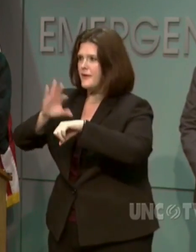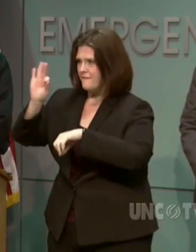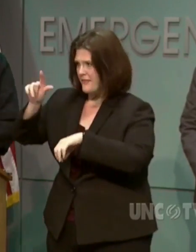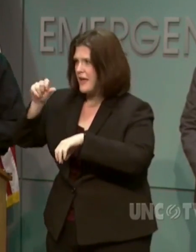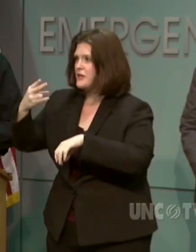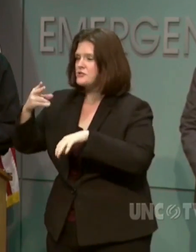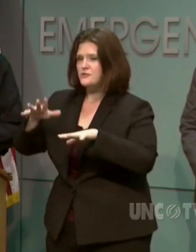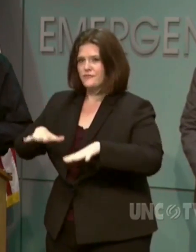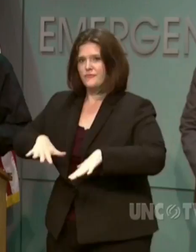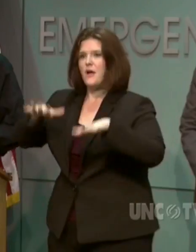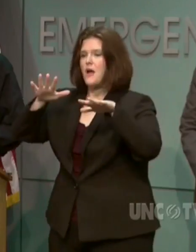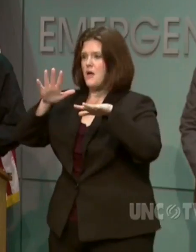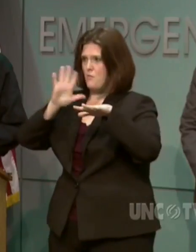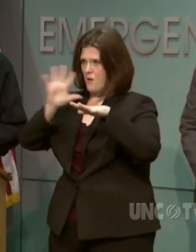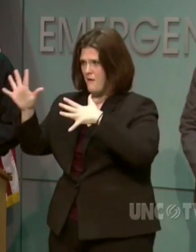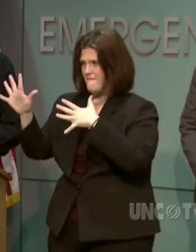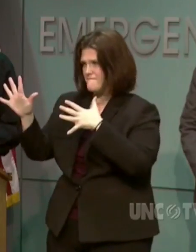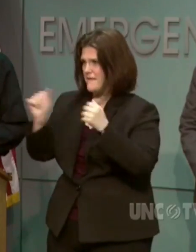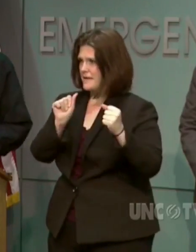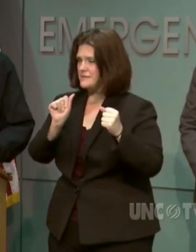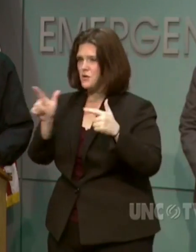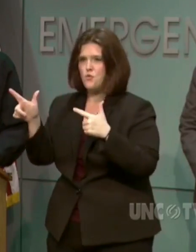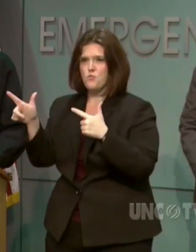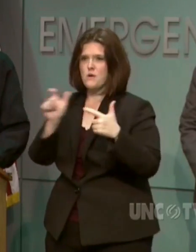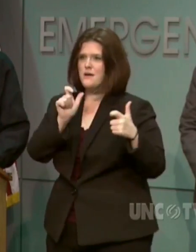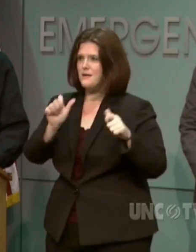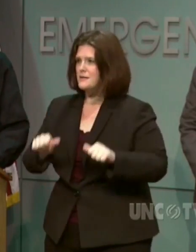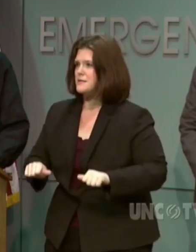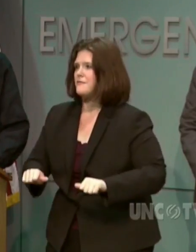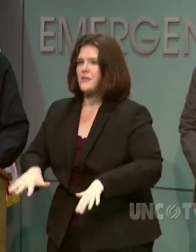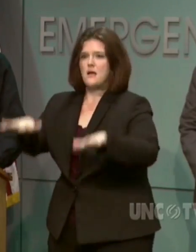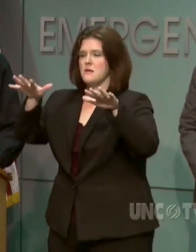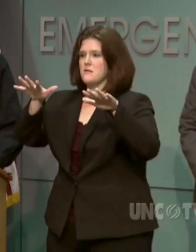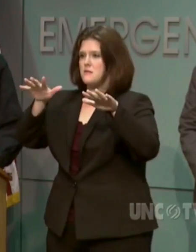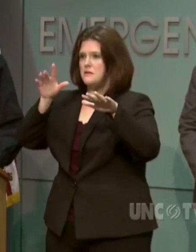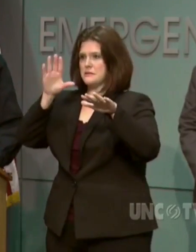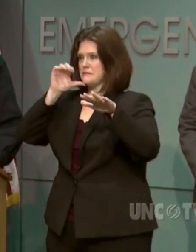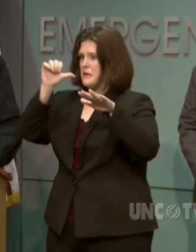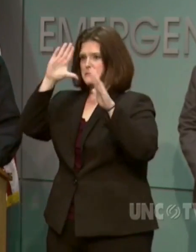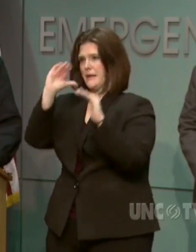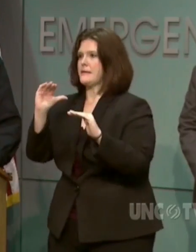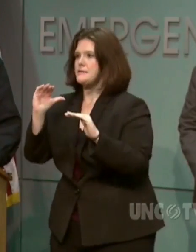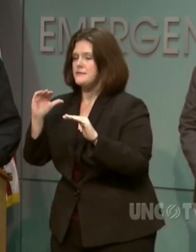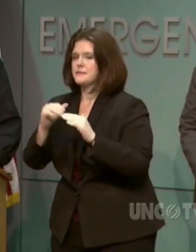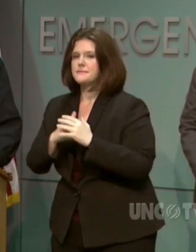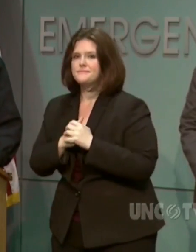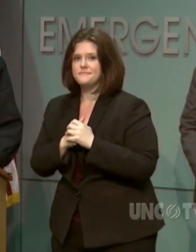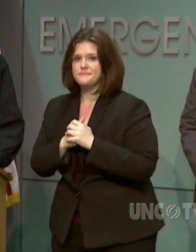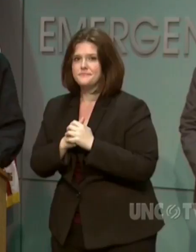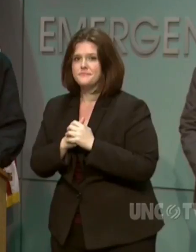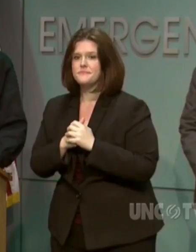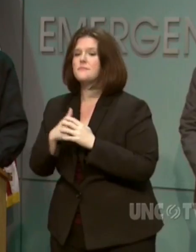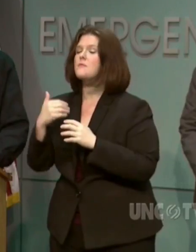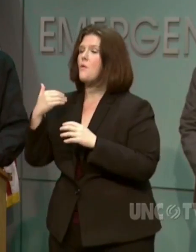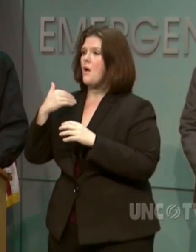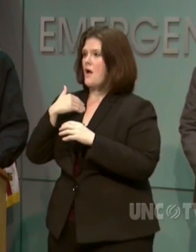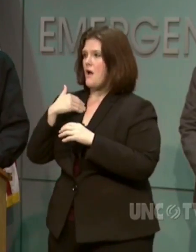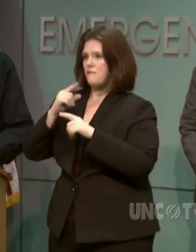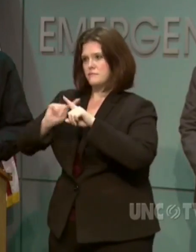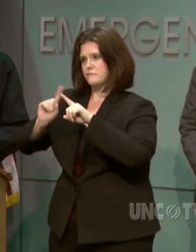floodwaters will come up quickly and seemingly out of nowhere. We face multiple threats.